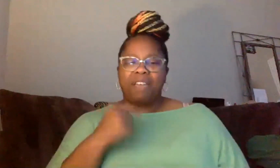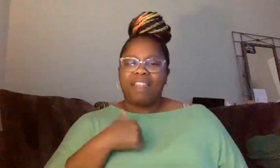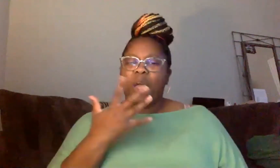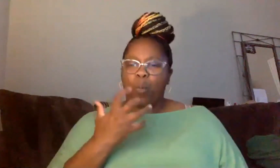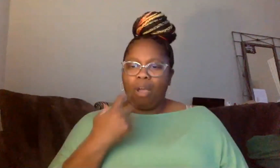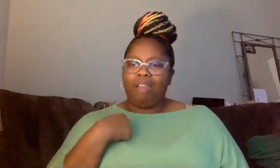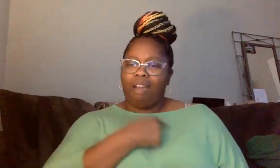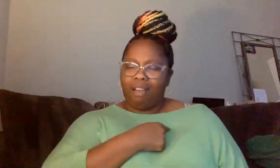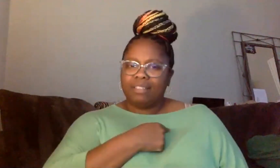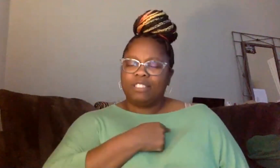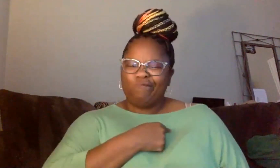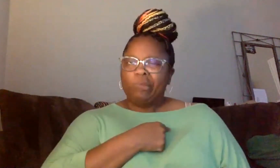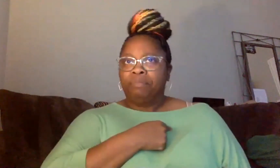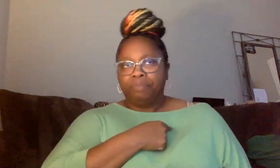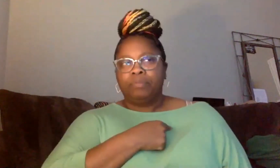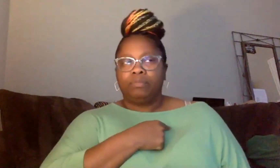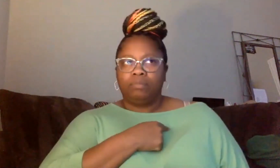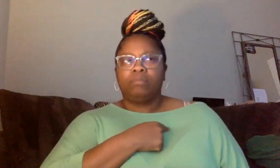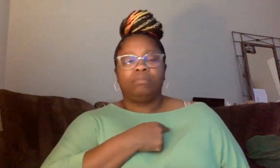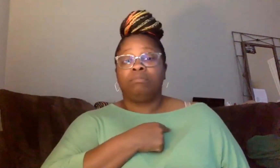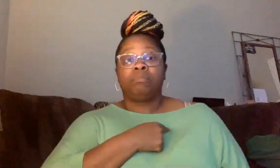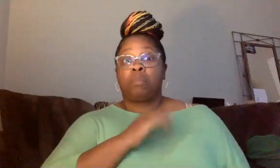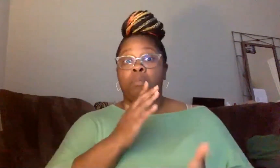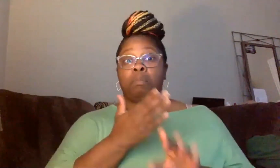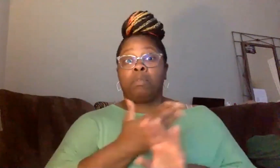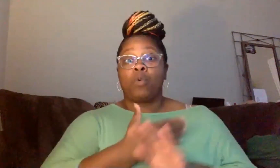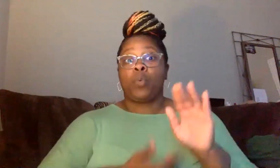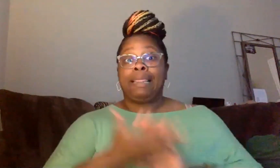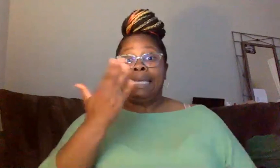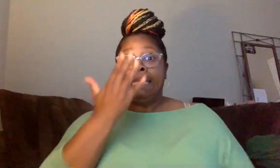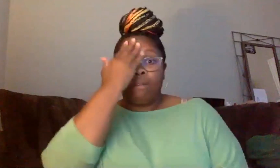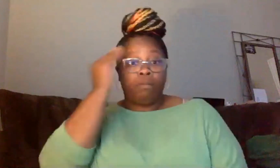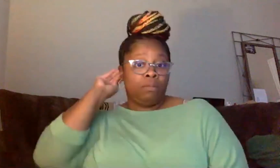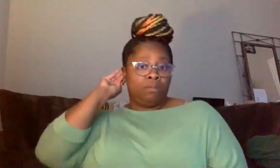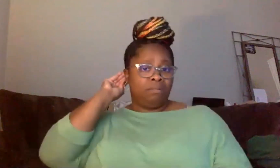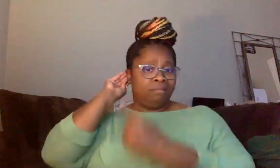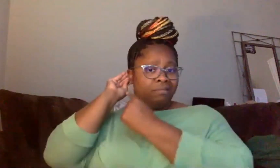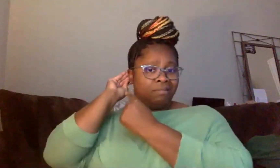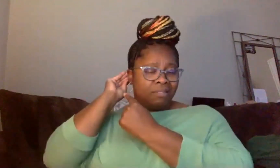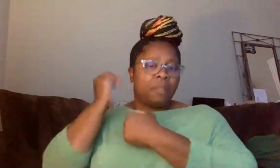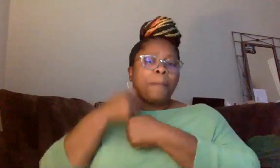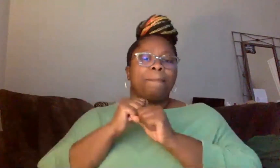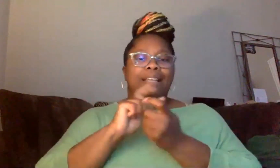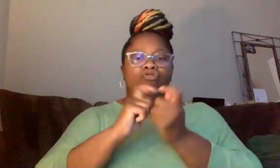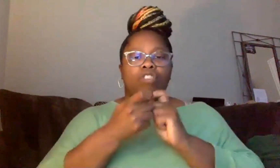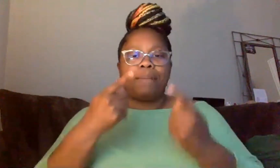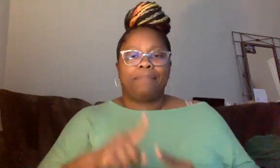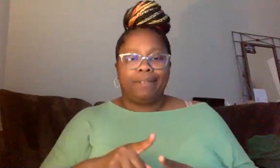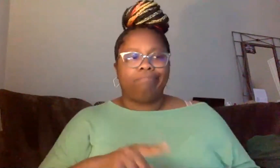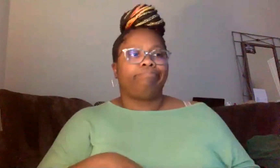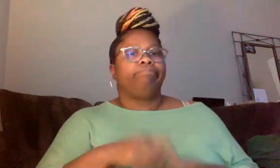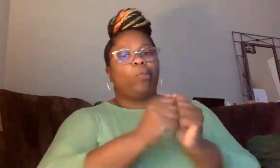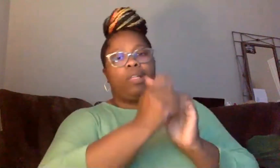the takeaway here is to make change happen with our legislators, with